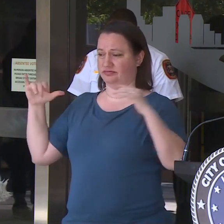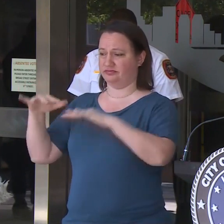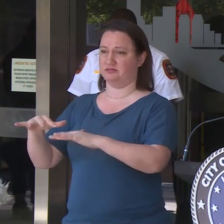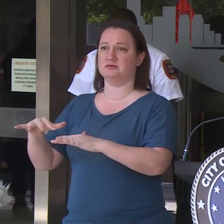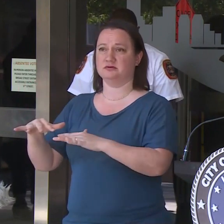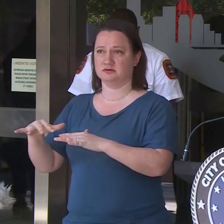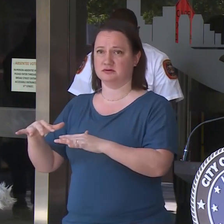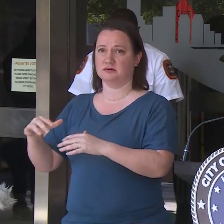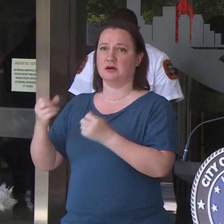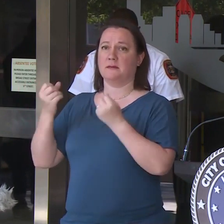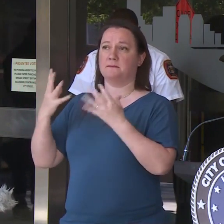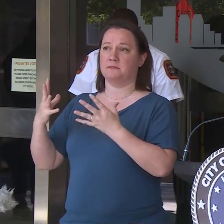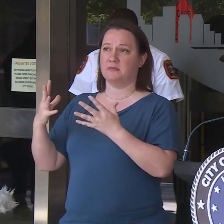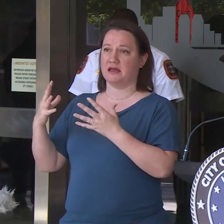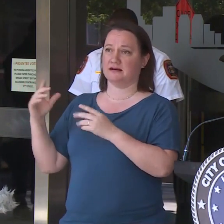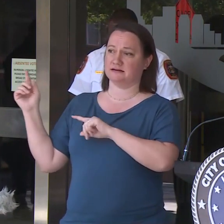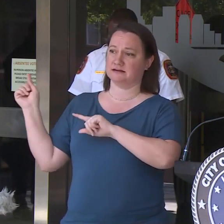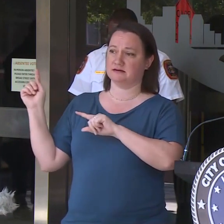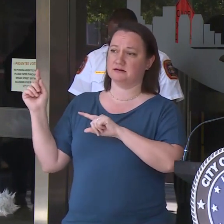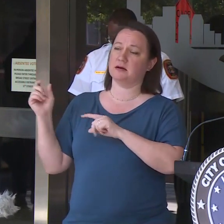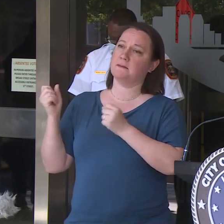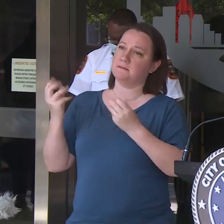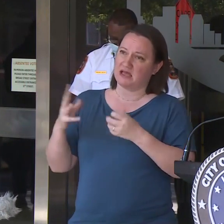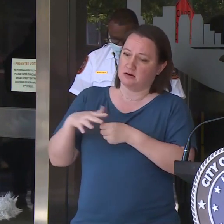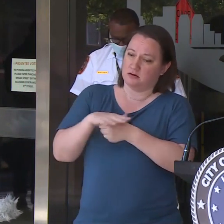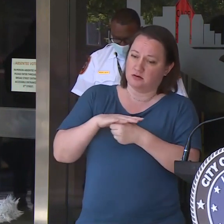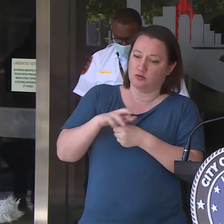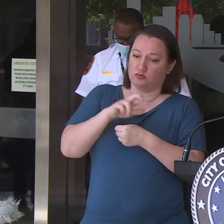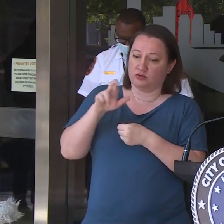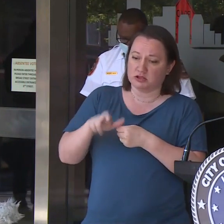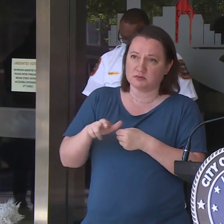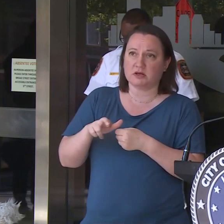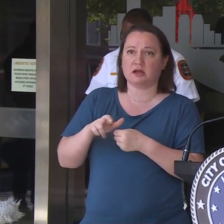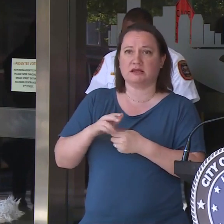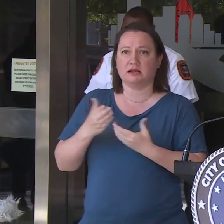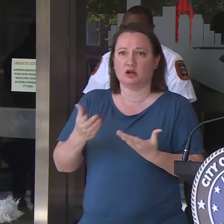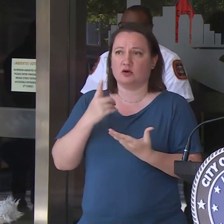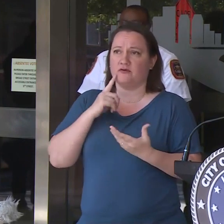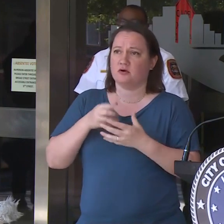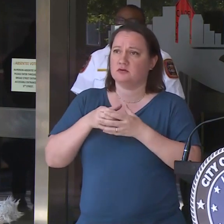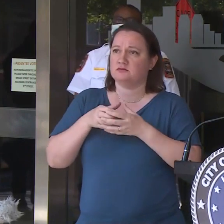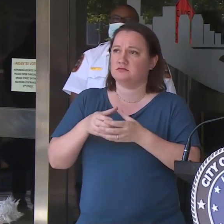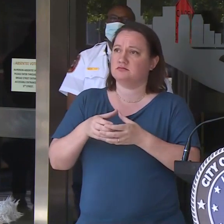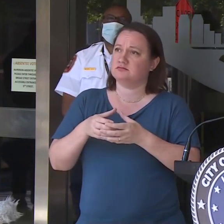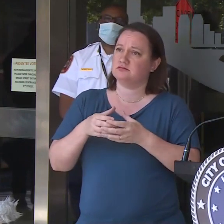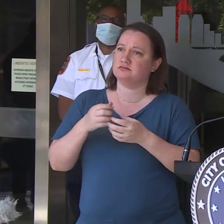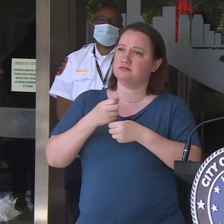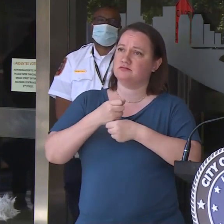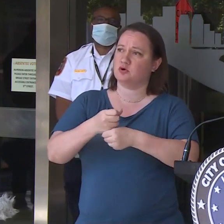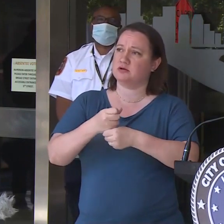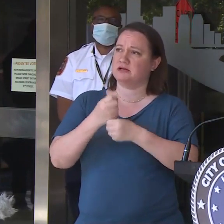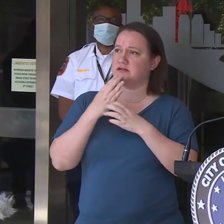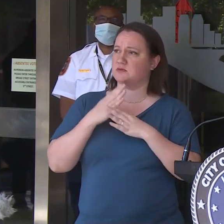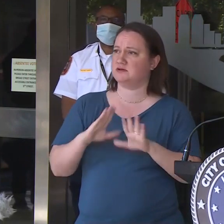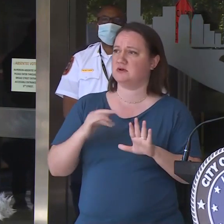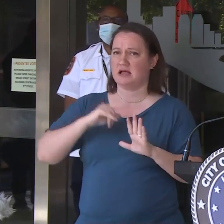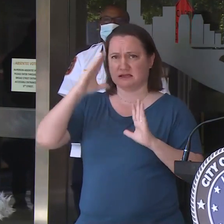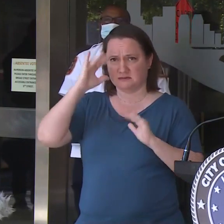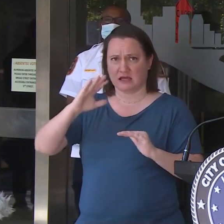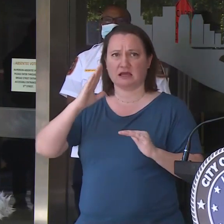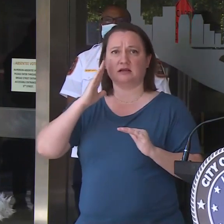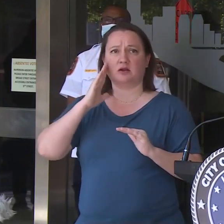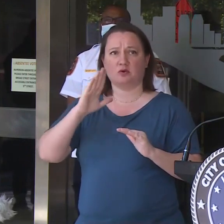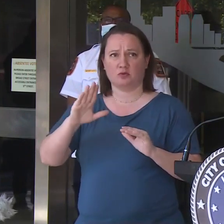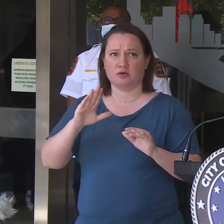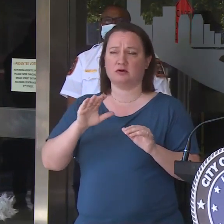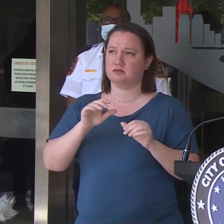protest and demonstrate peacefully, and I expect that will remain. There are events on the